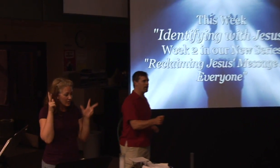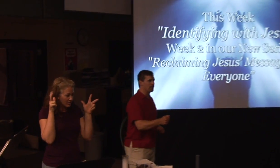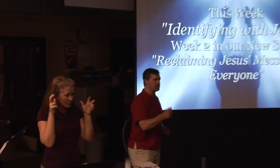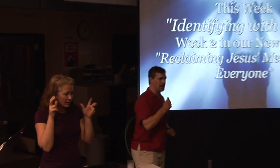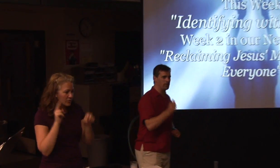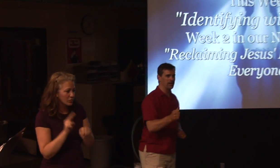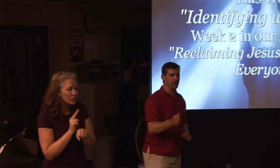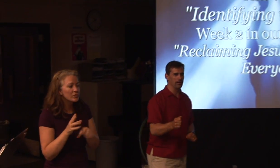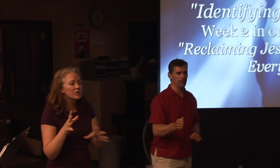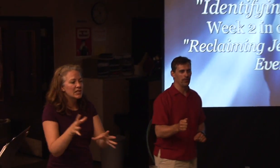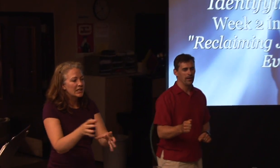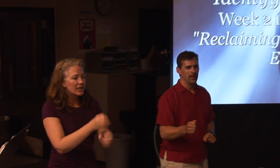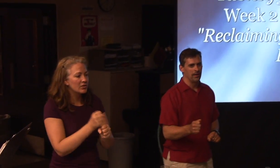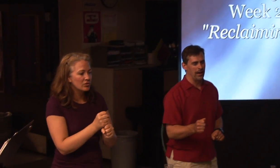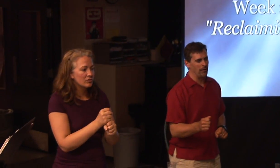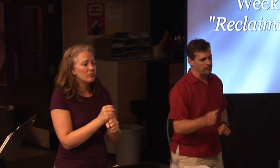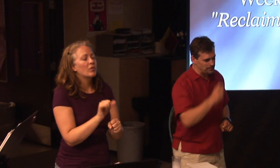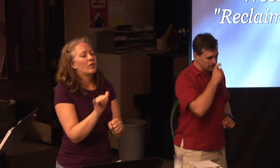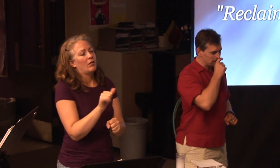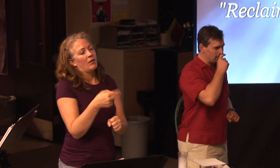Harry Potter is out to get you.